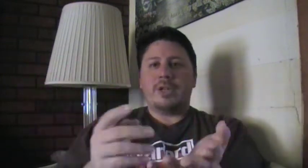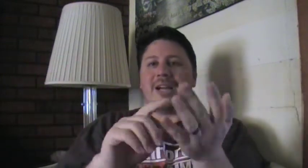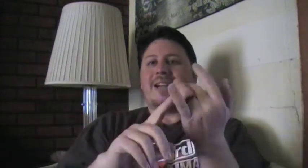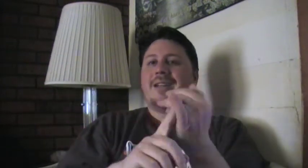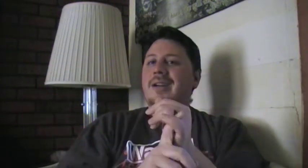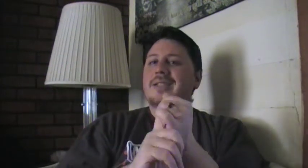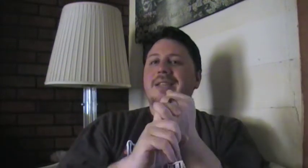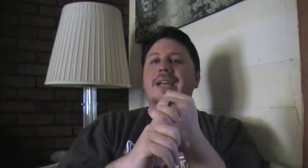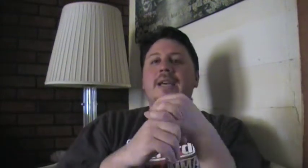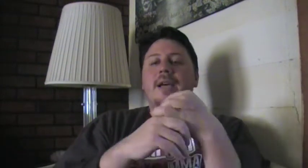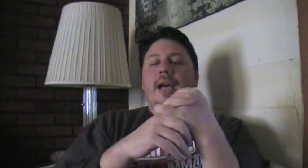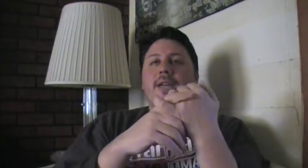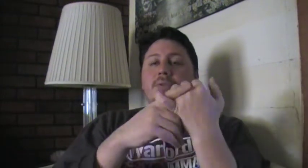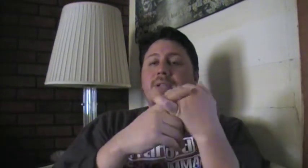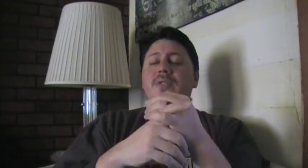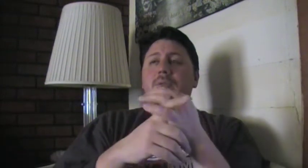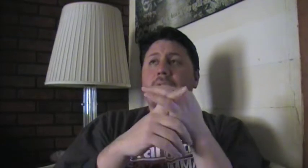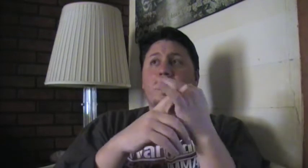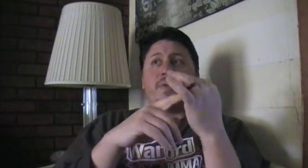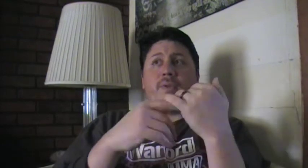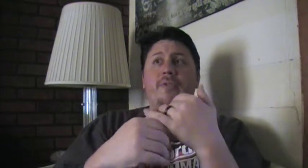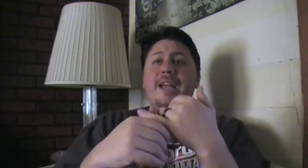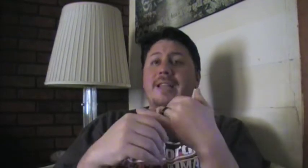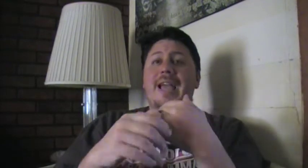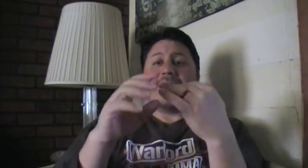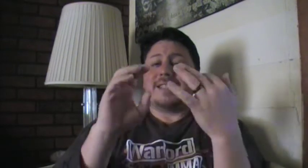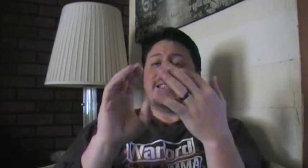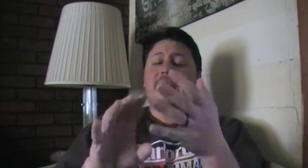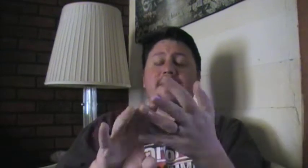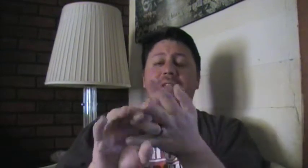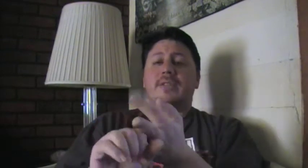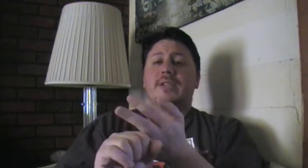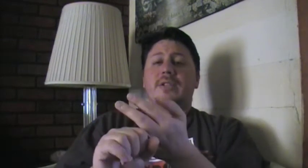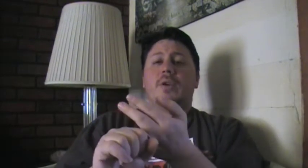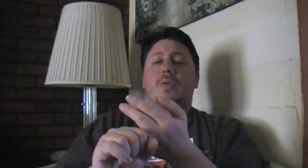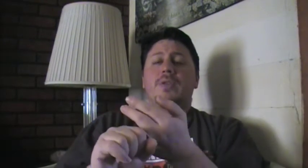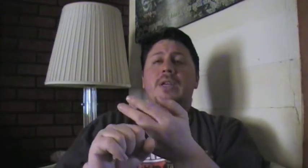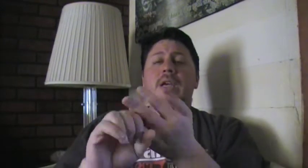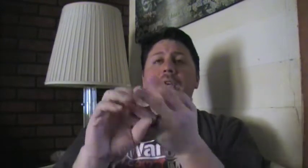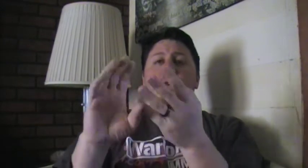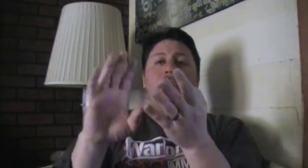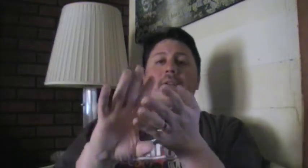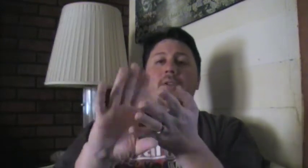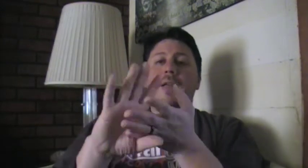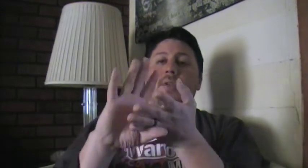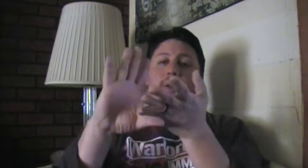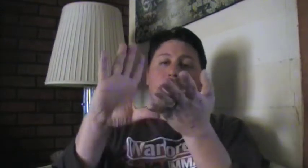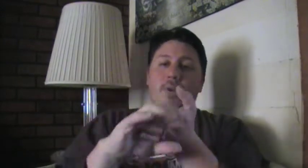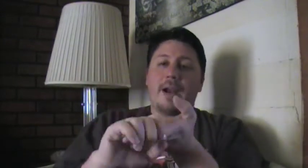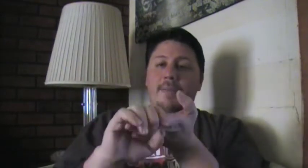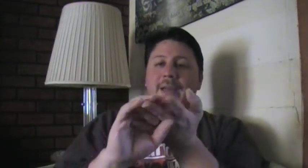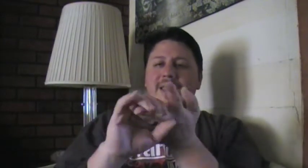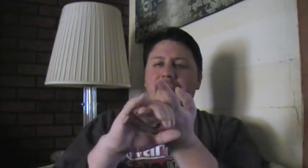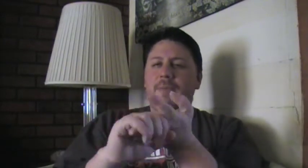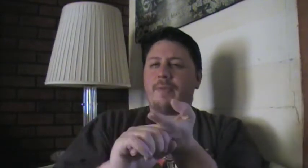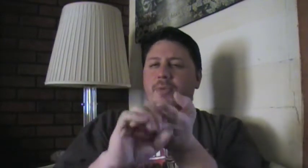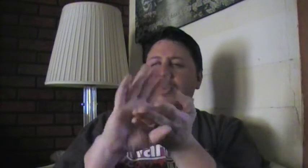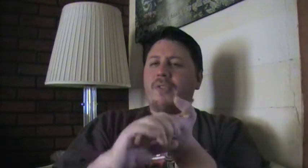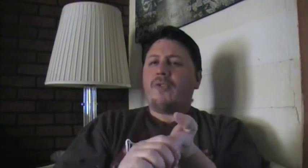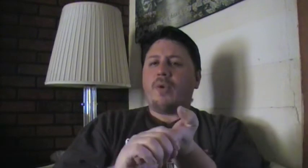which honestly, Aikido Jitsu, I know for a fact, has a lot of single-digit holds. You can't do that. You can grab, I think, anywhere from three to four